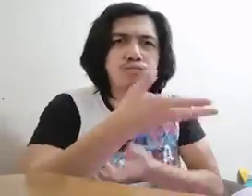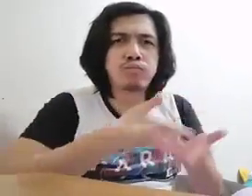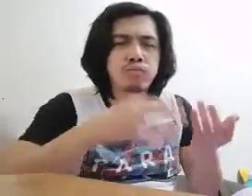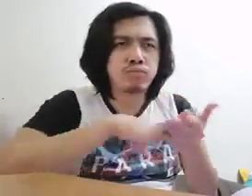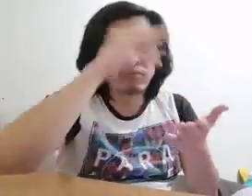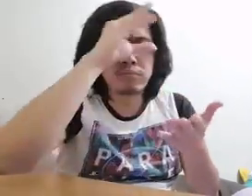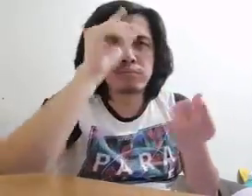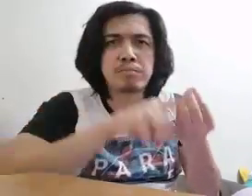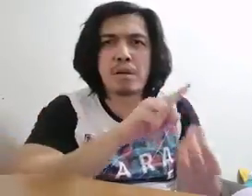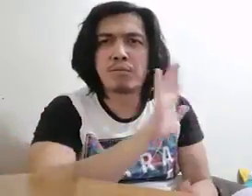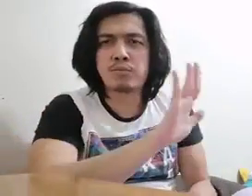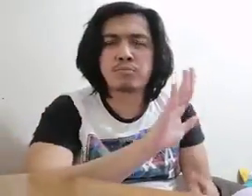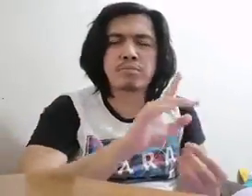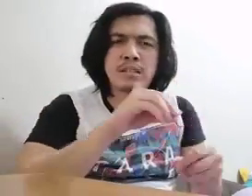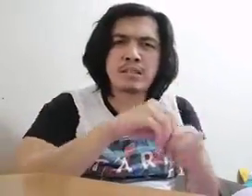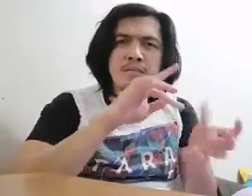Oh yeah, no. Missing me? Mind.